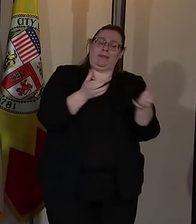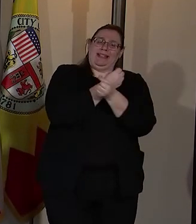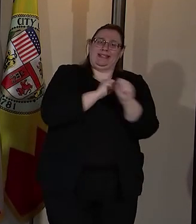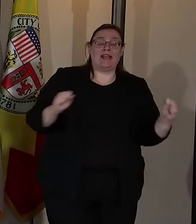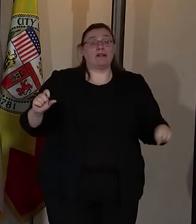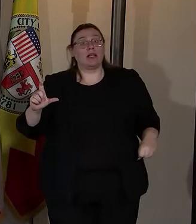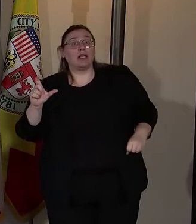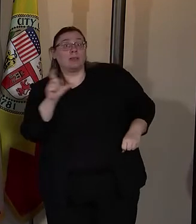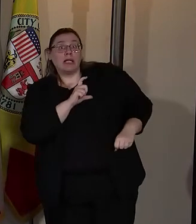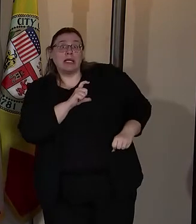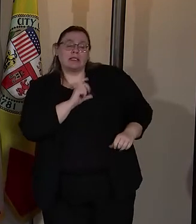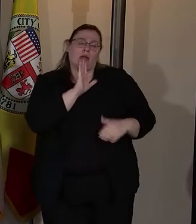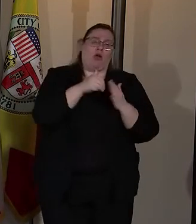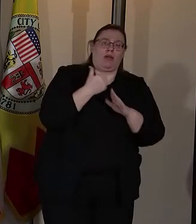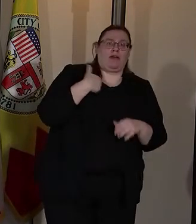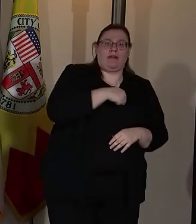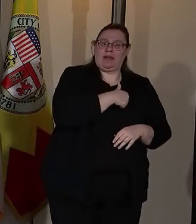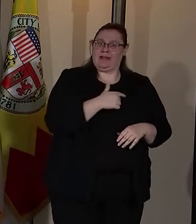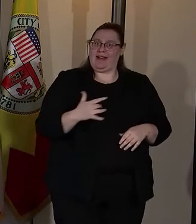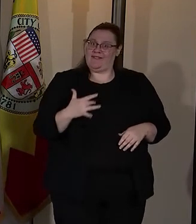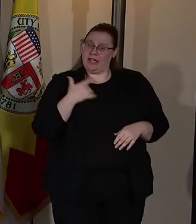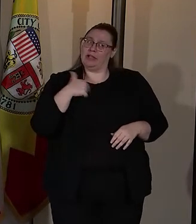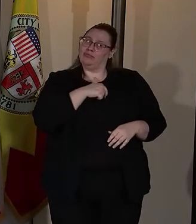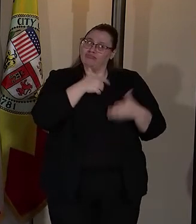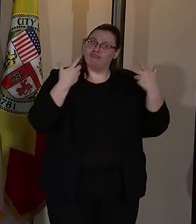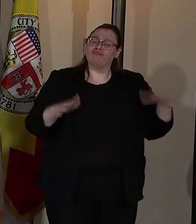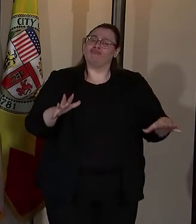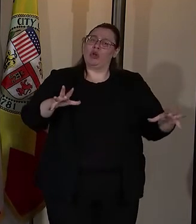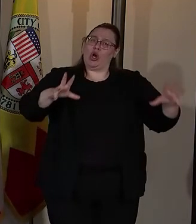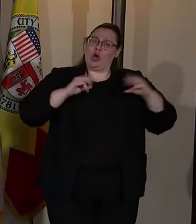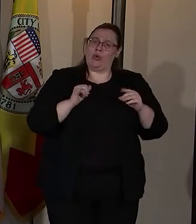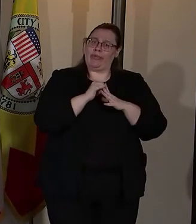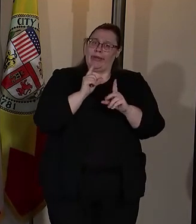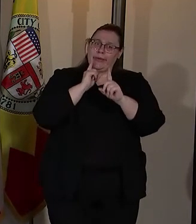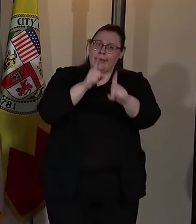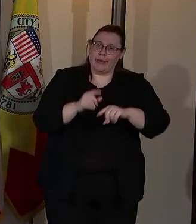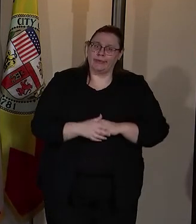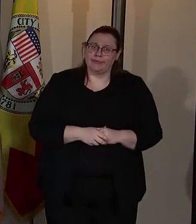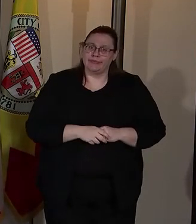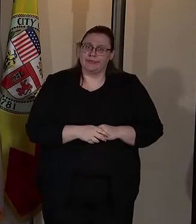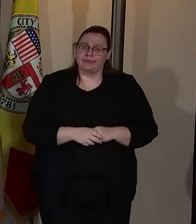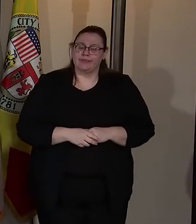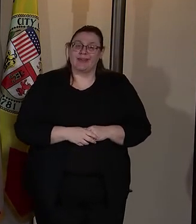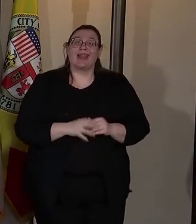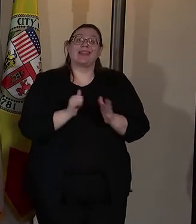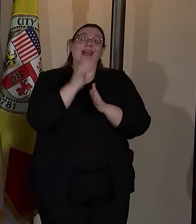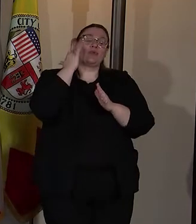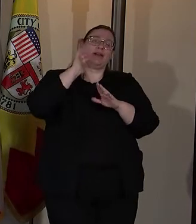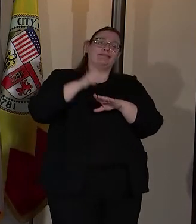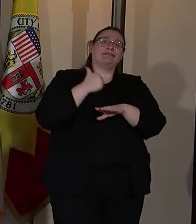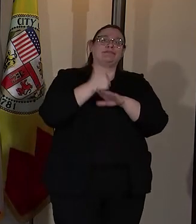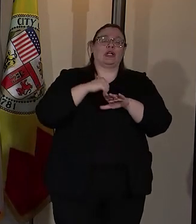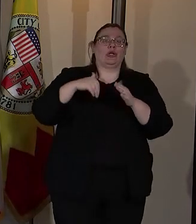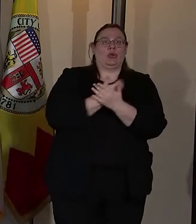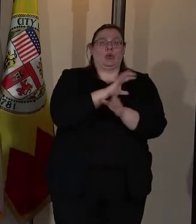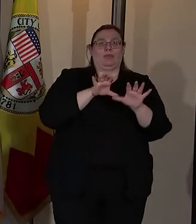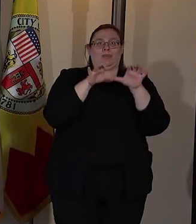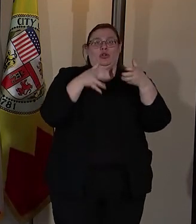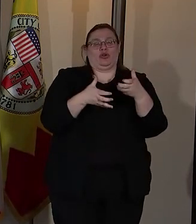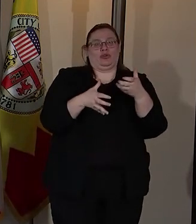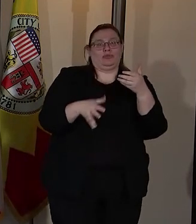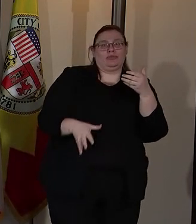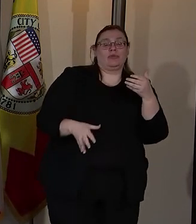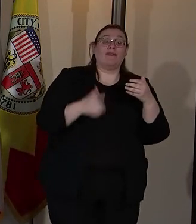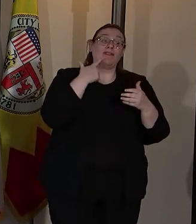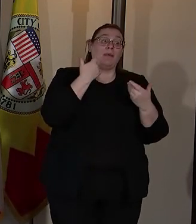but by all of us and a feeling that we own that mission. That's why we're creating this new bureau to expand on a